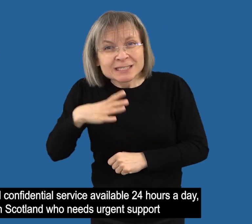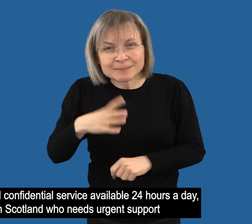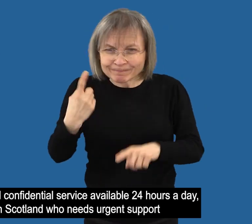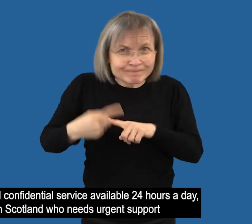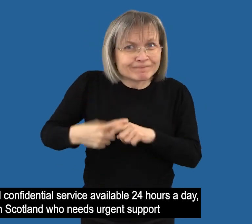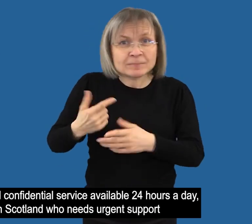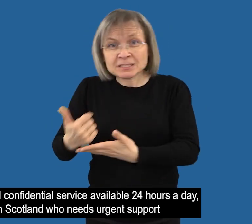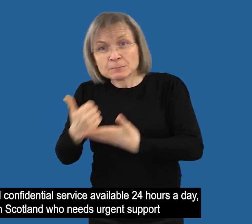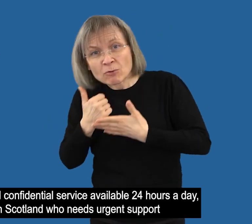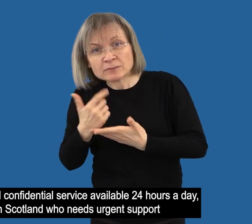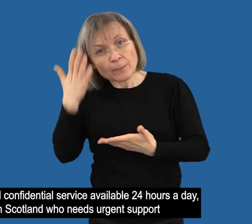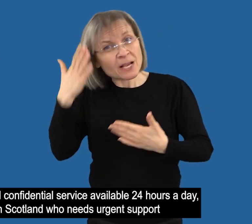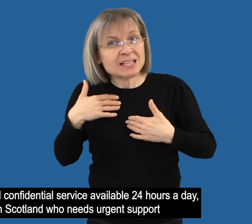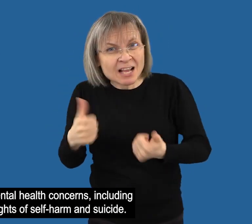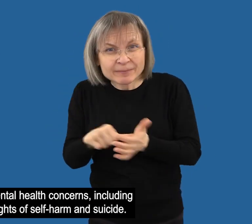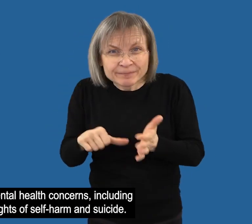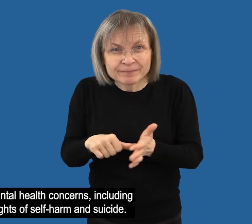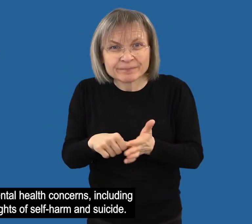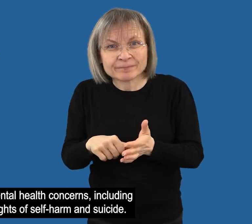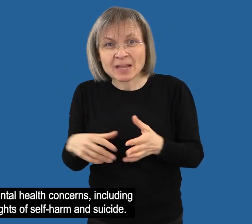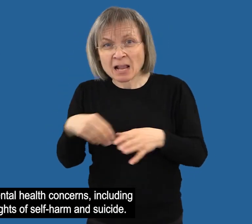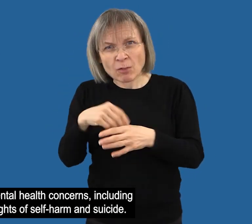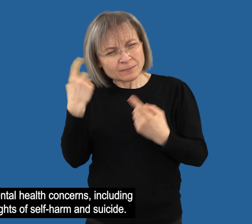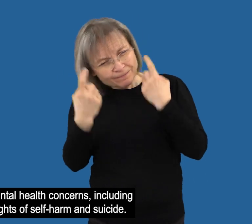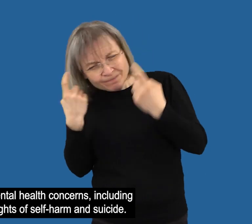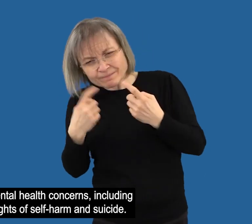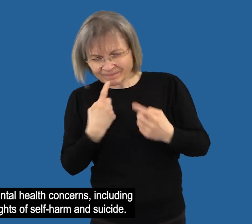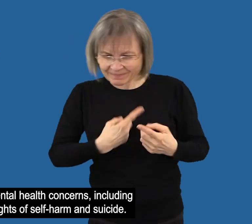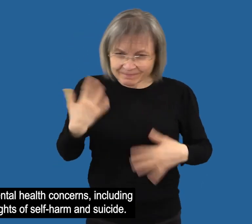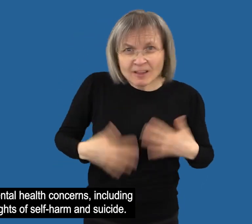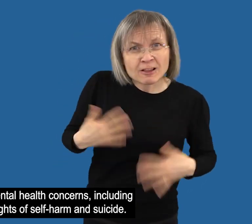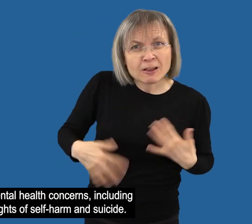support for mental health concerns, including thoughts of self-harm and suicide